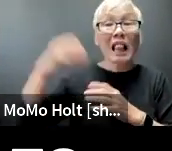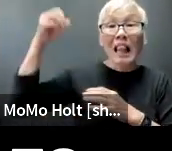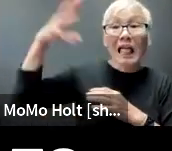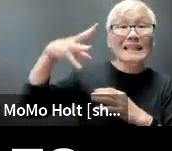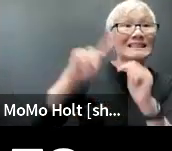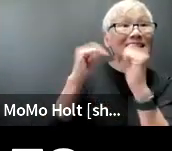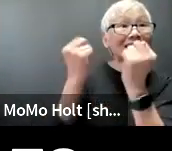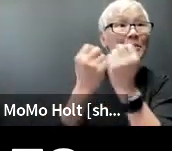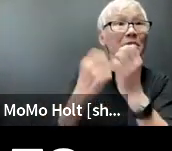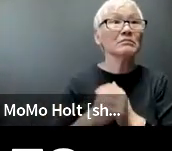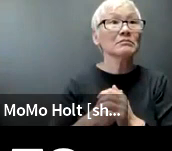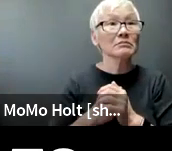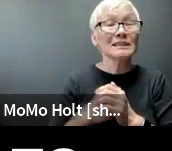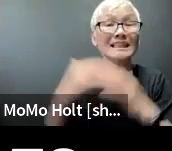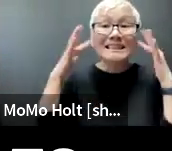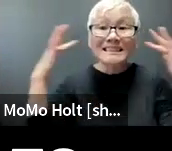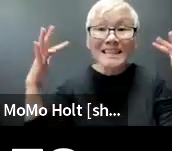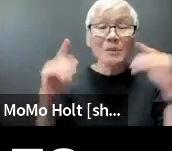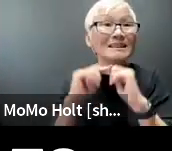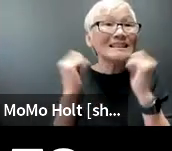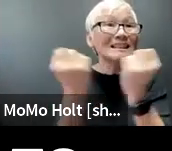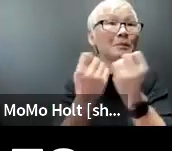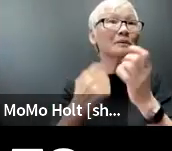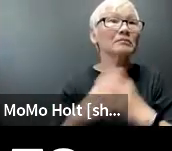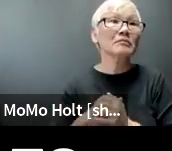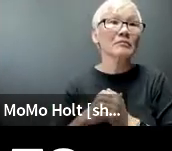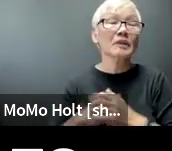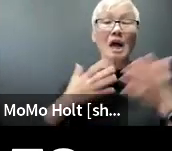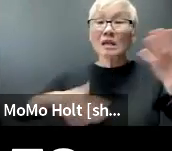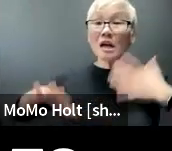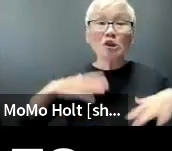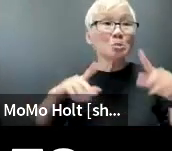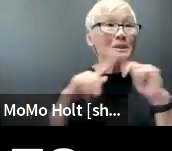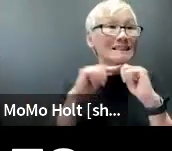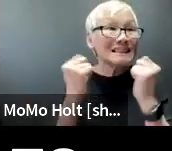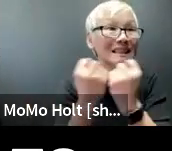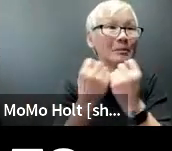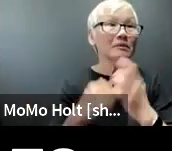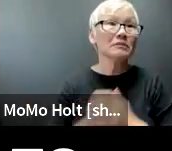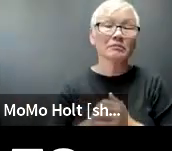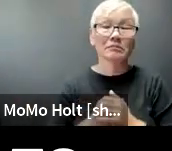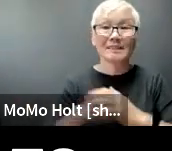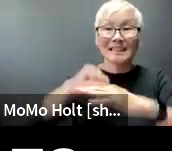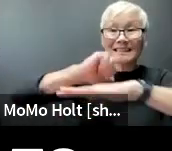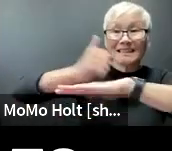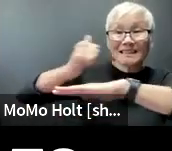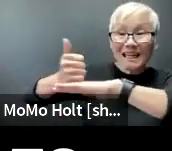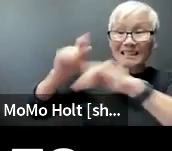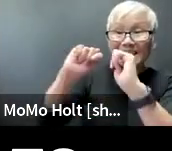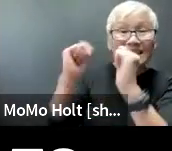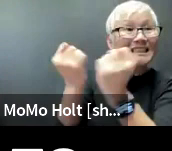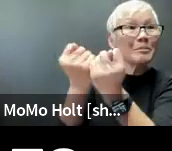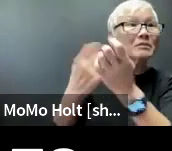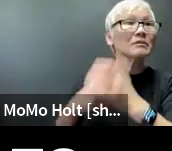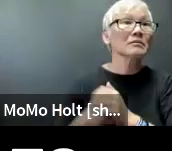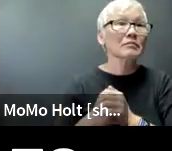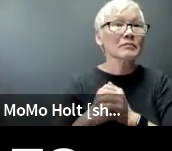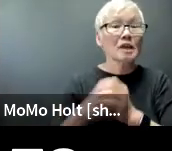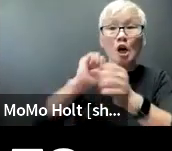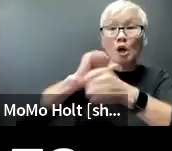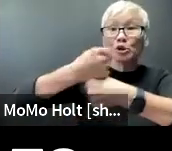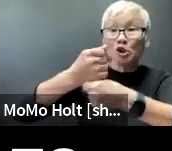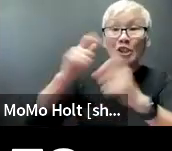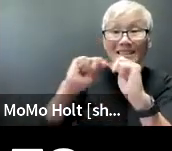manager lighting teams sound teams costume teams set